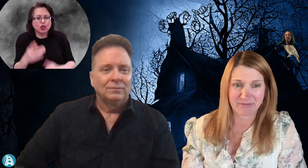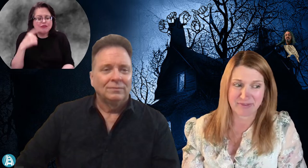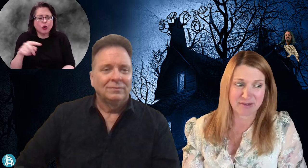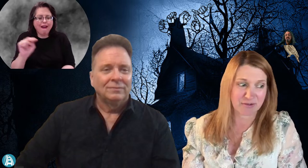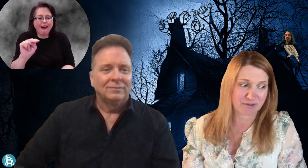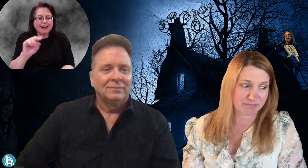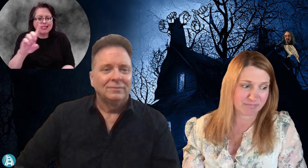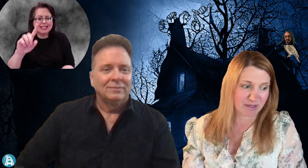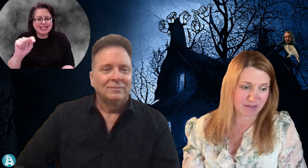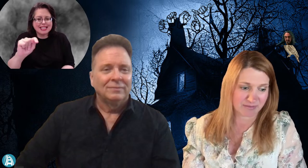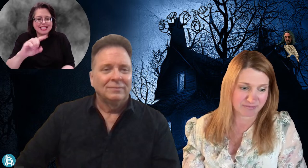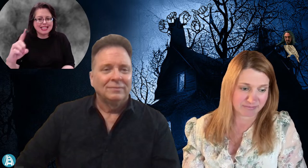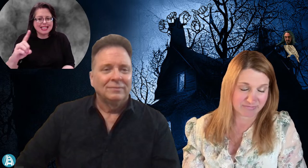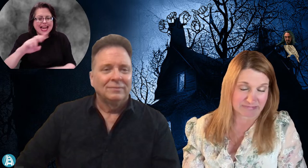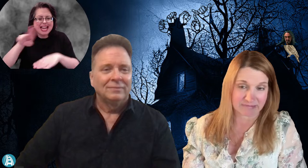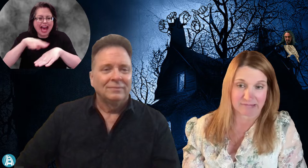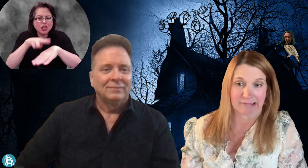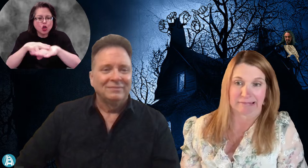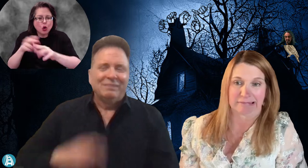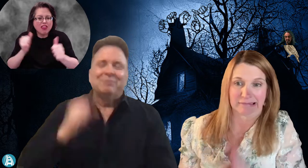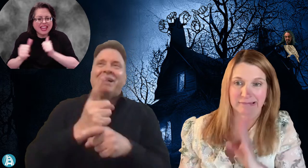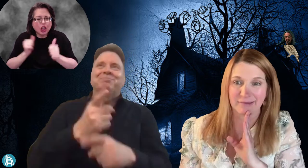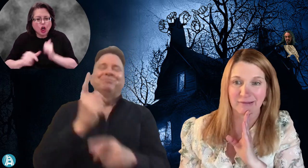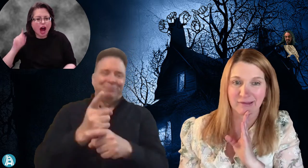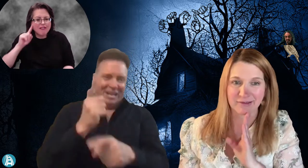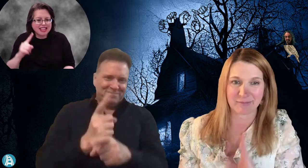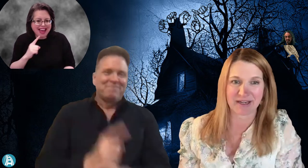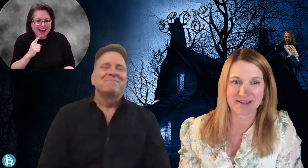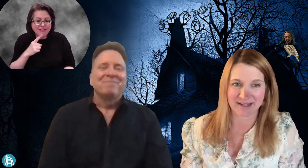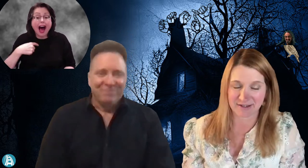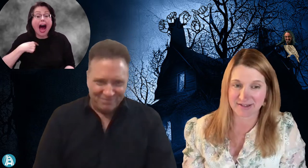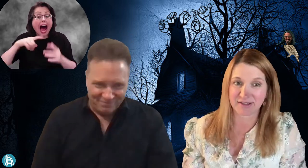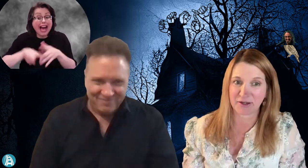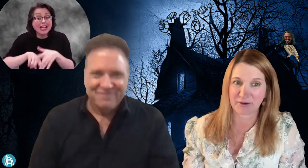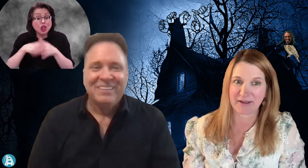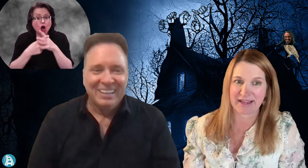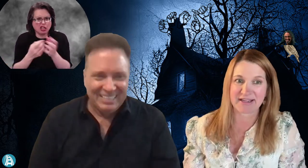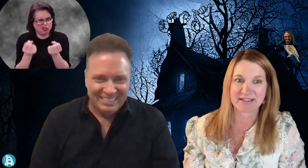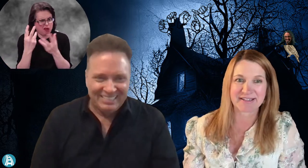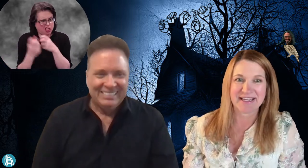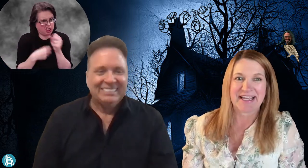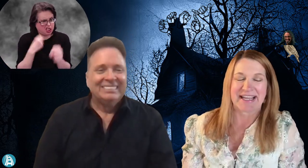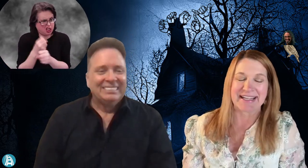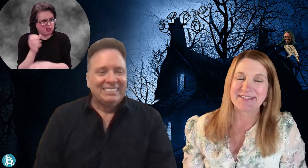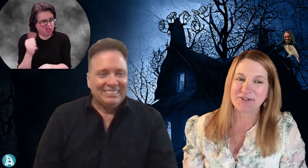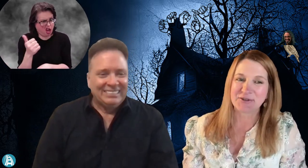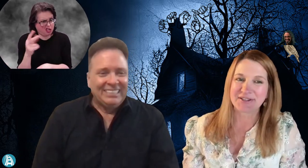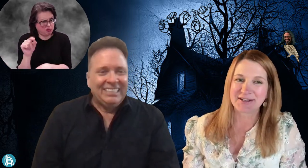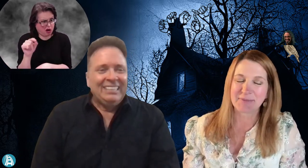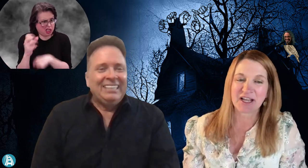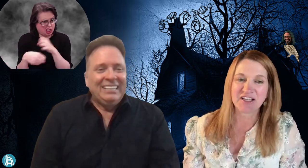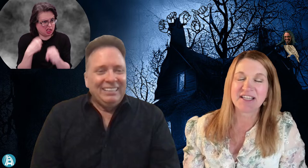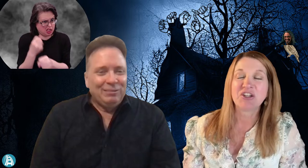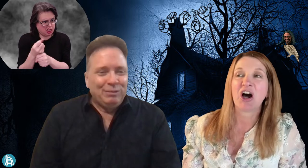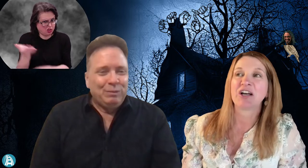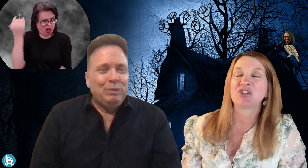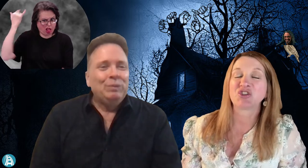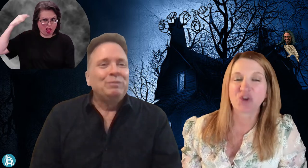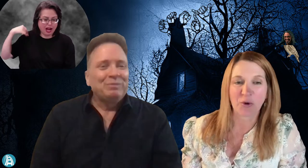deaf theater many decades ago. And it's interesting because he taught so